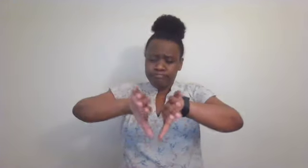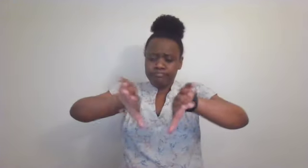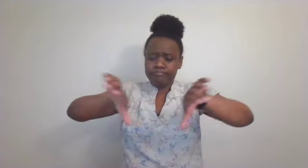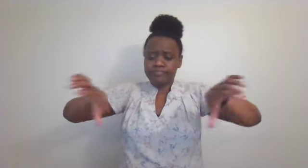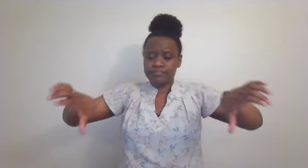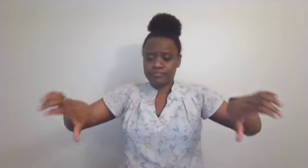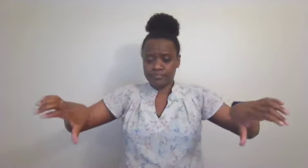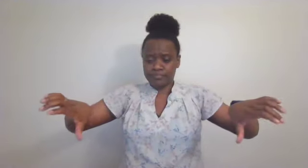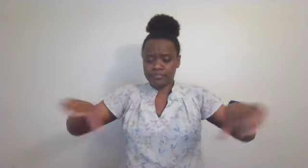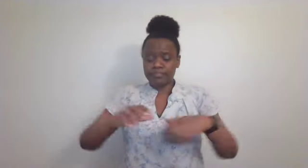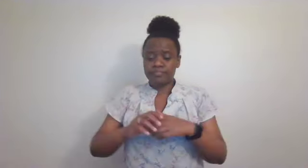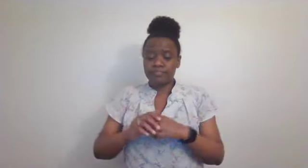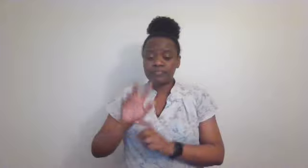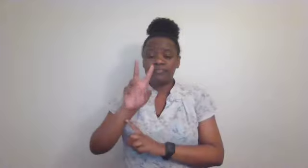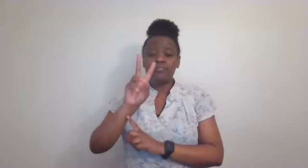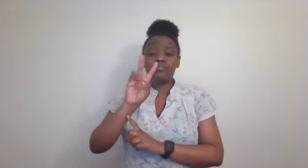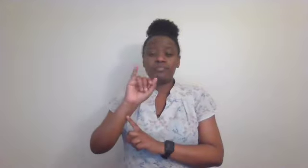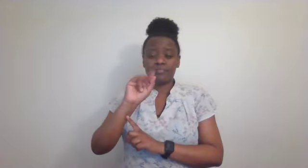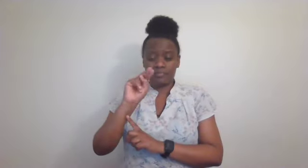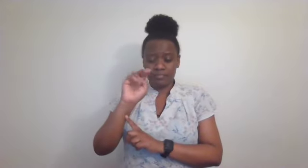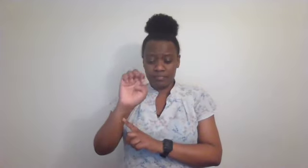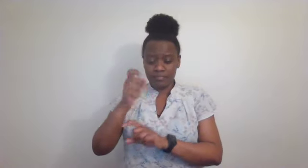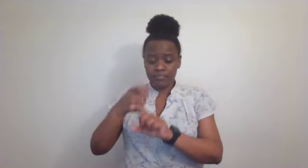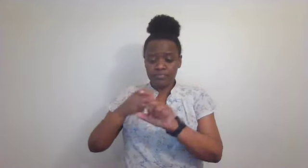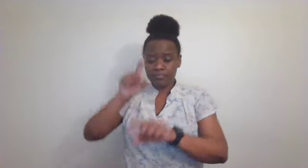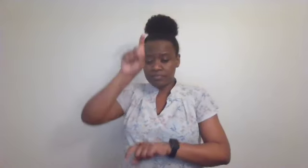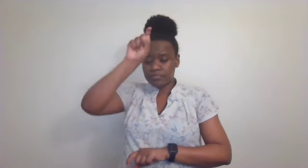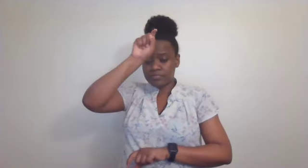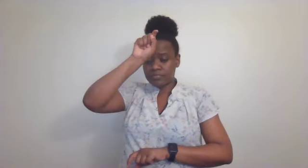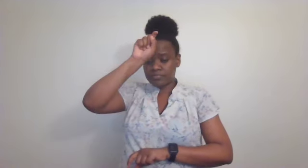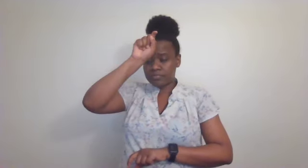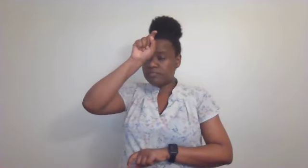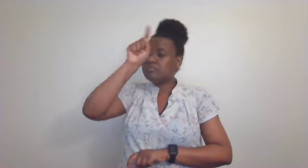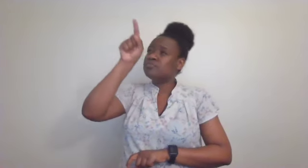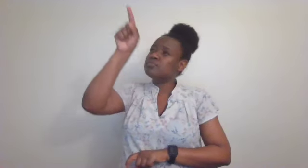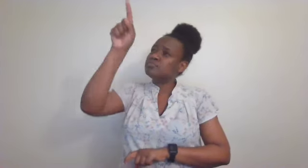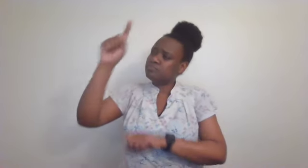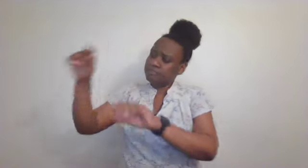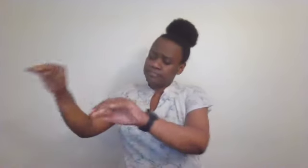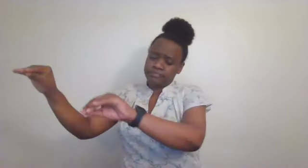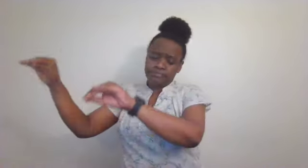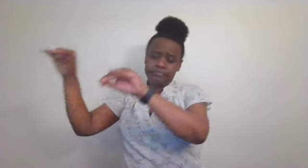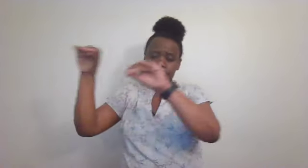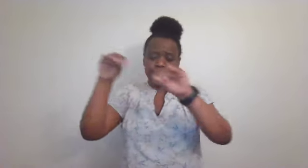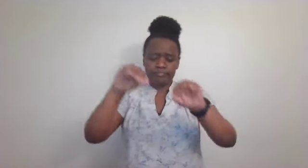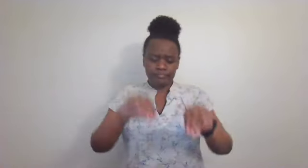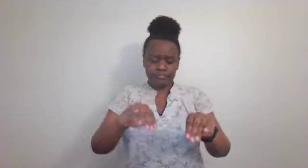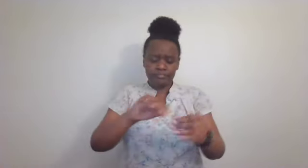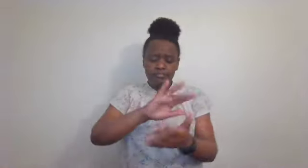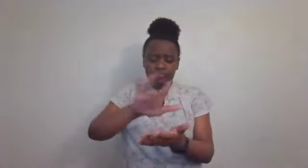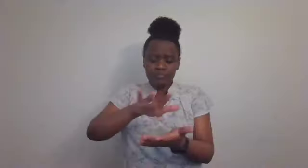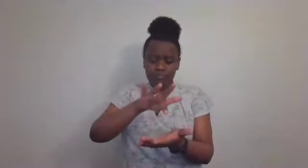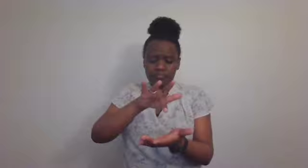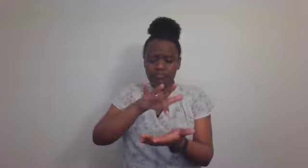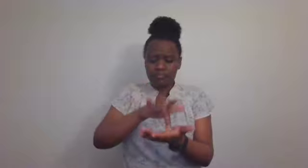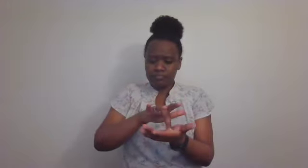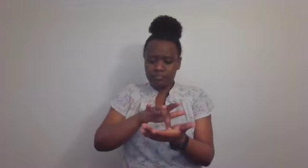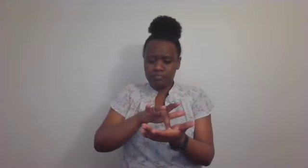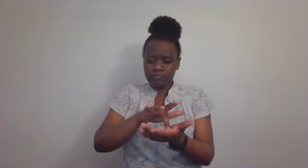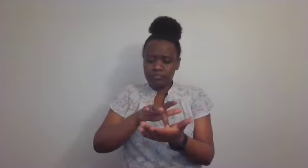a vine from Egypt you transplanted you drove away the nations and planted it